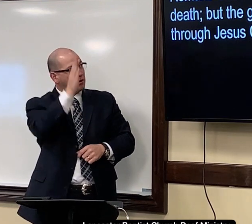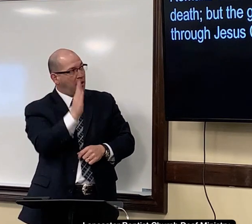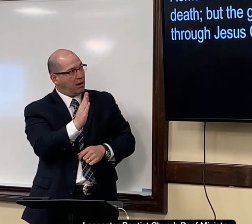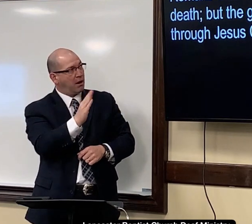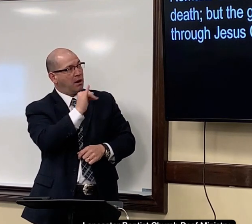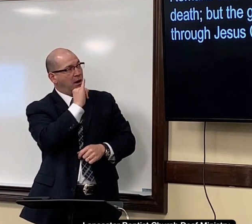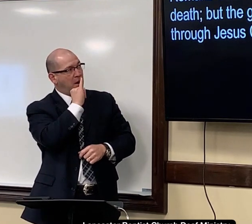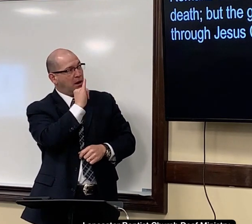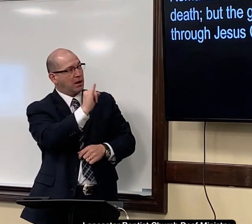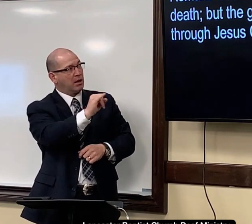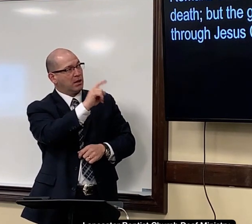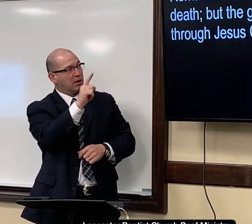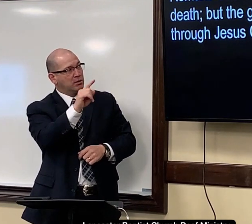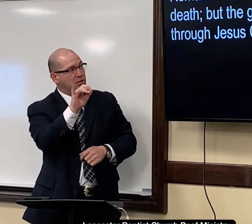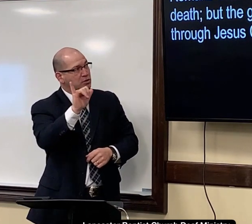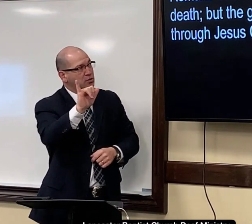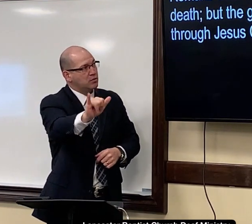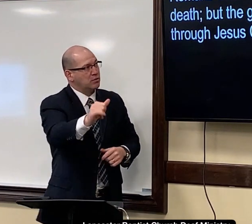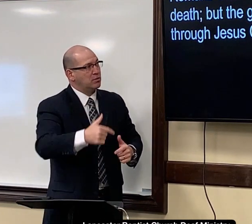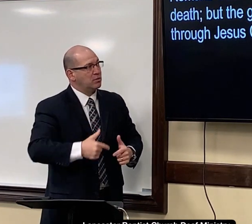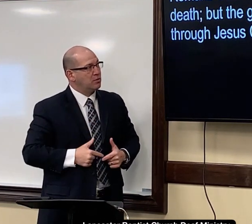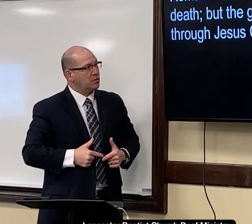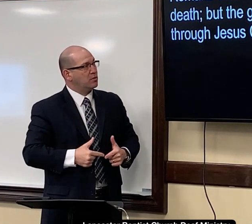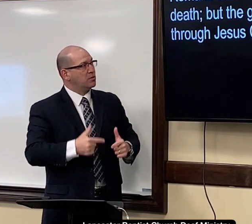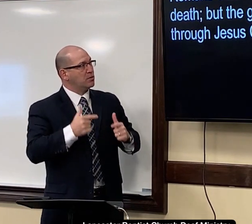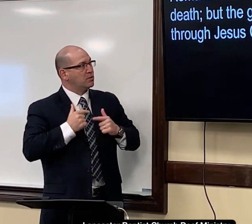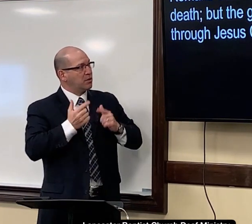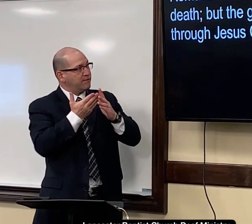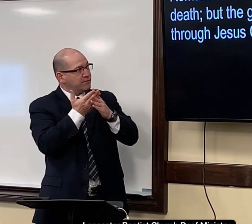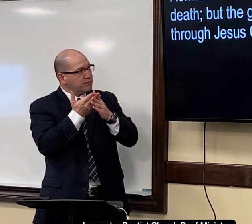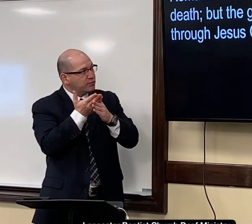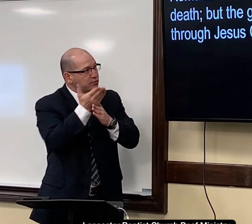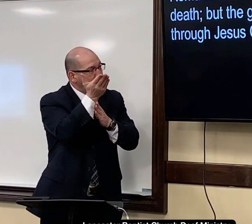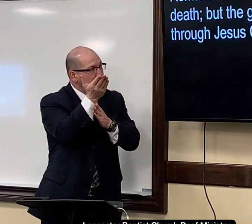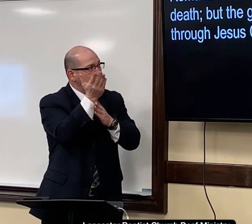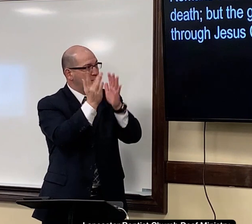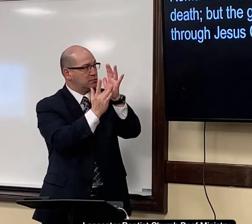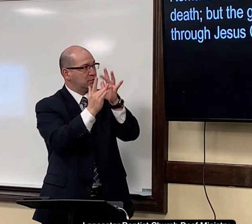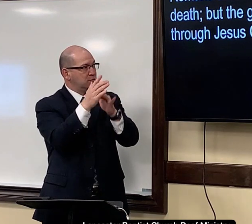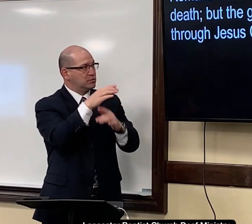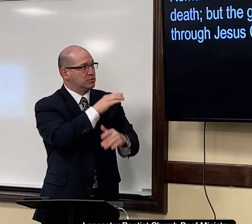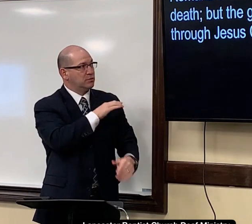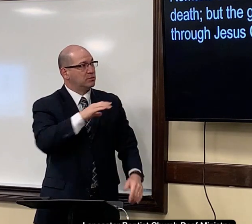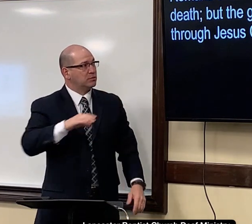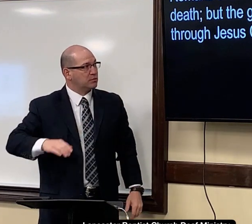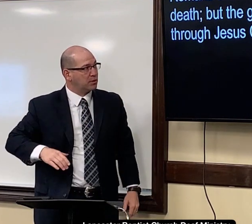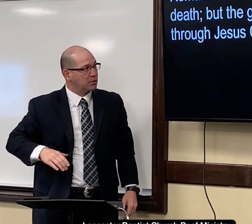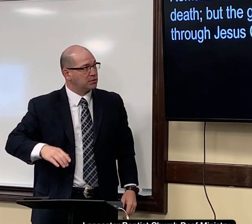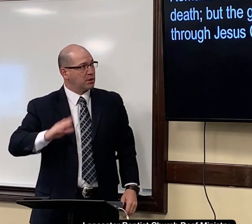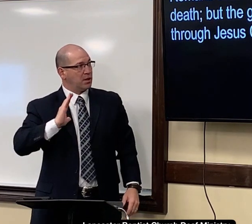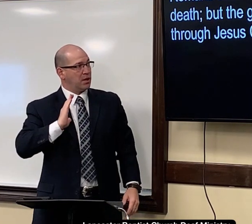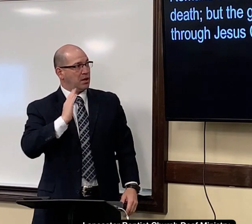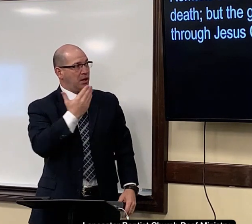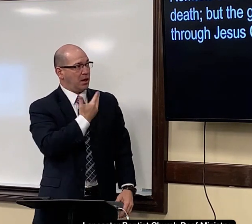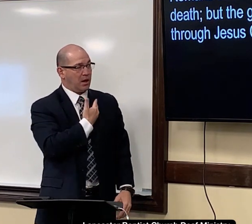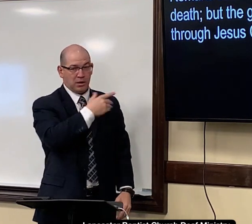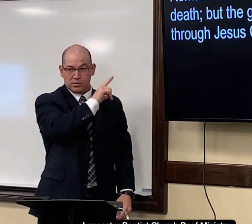is eternal life through Jesus Christ, our